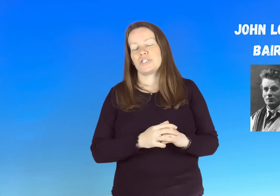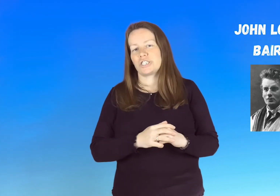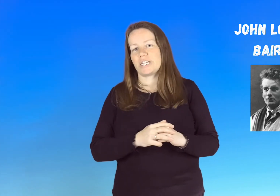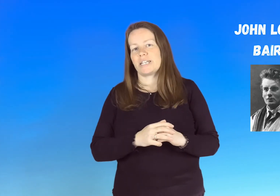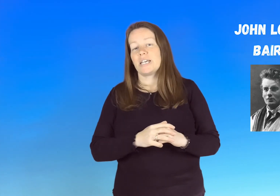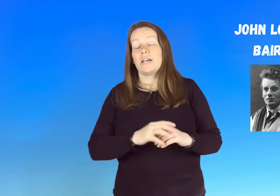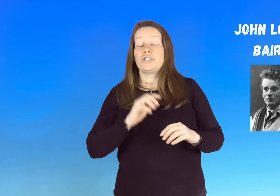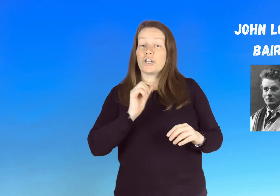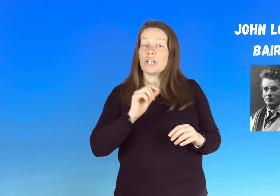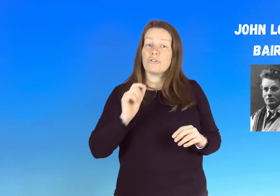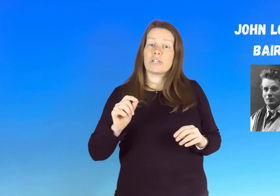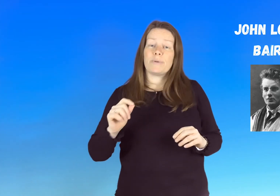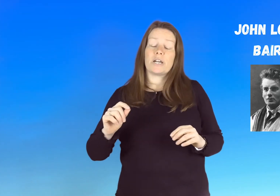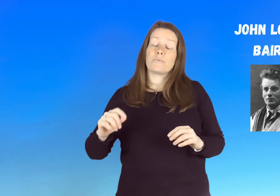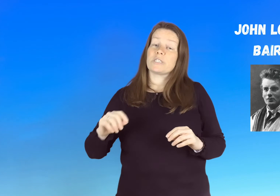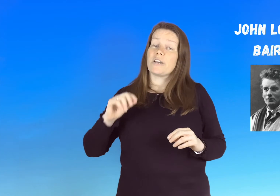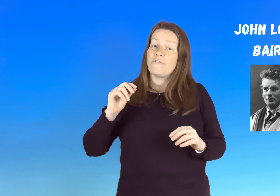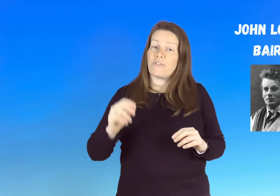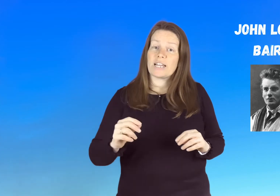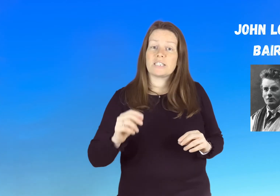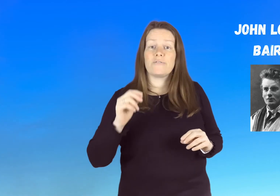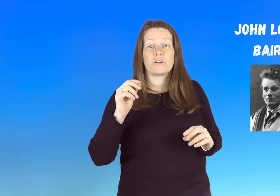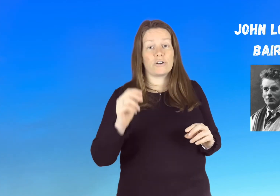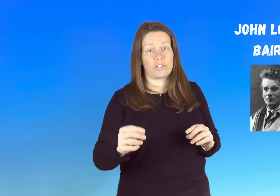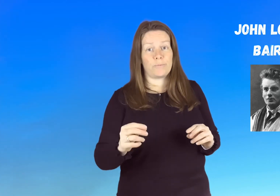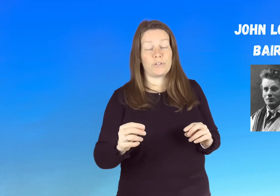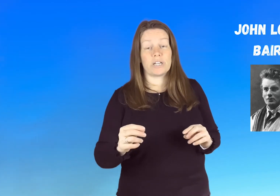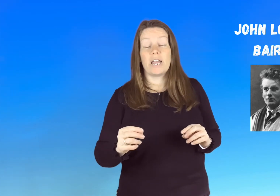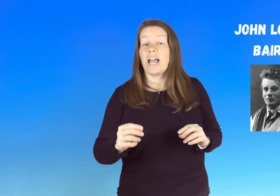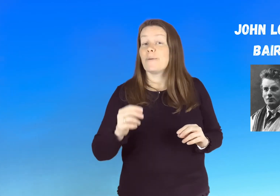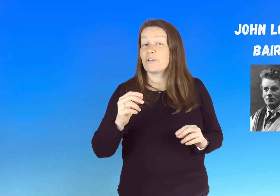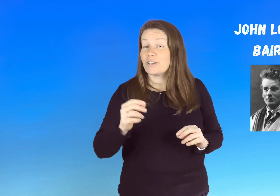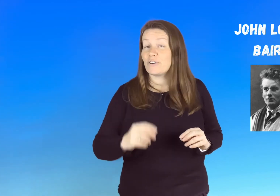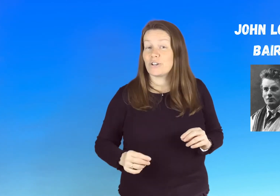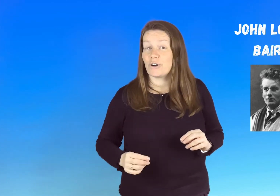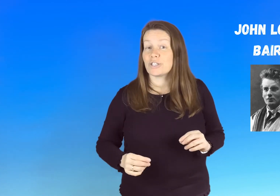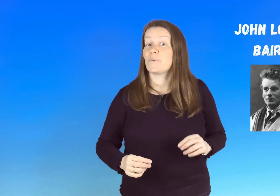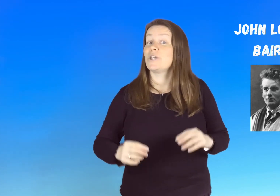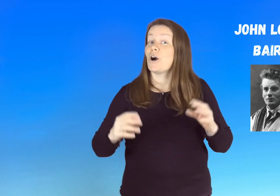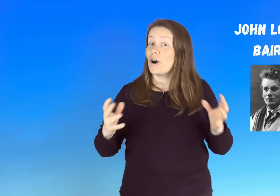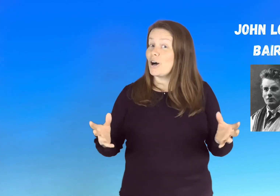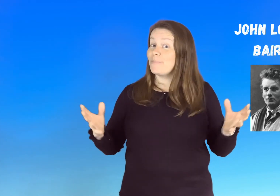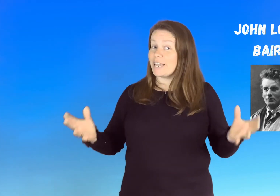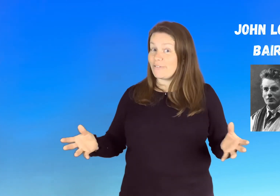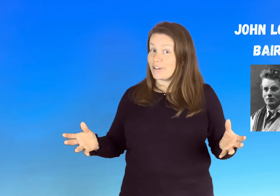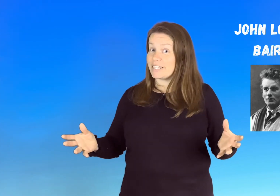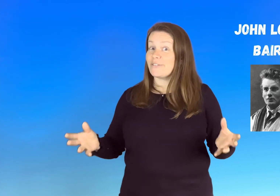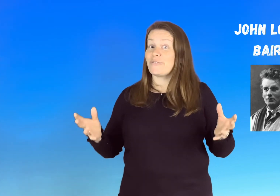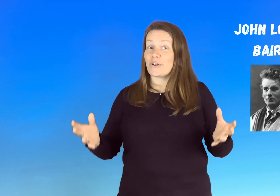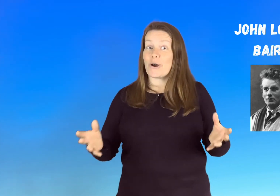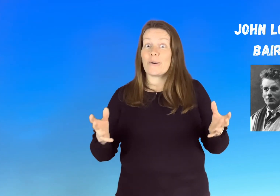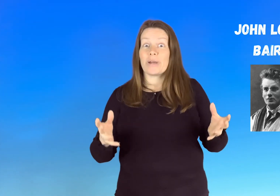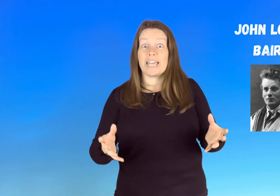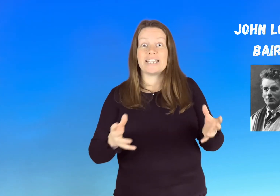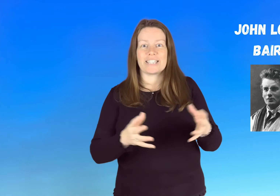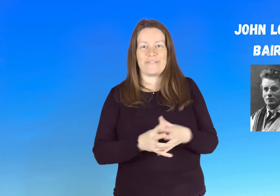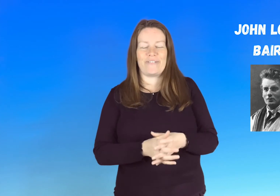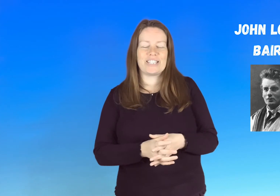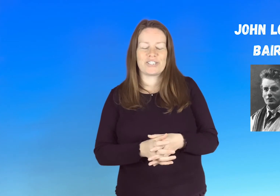just yet john logie beard was an effective contributor and believe it or not we all benefit from his invention